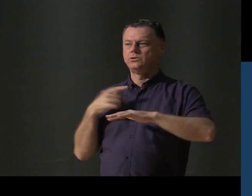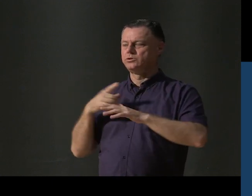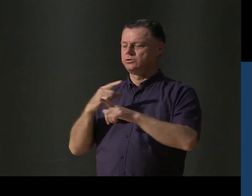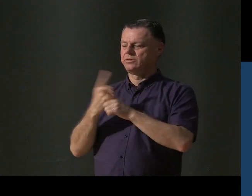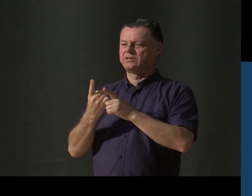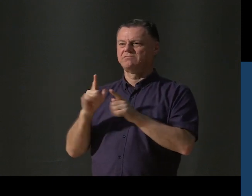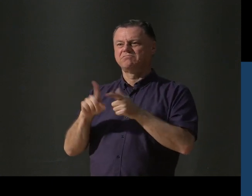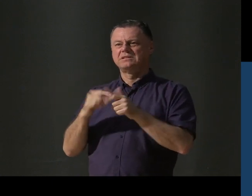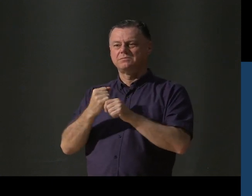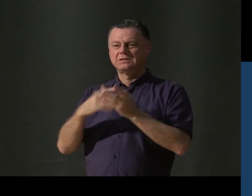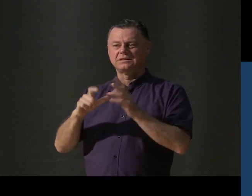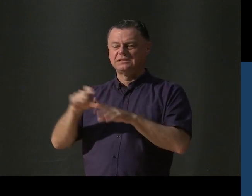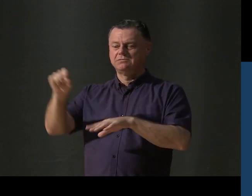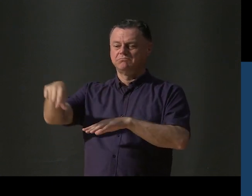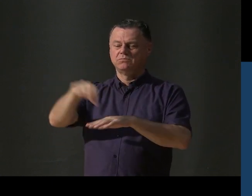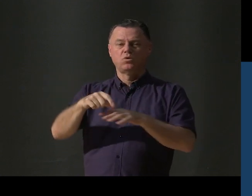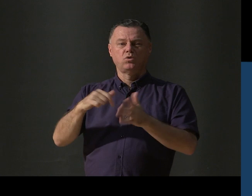also a healthy ecosystem for everyone.